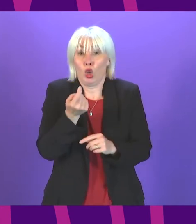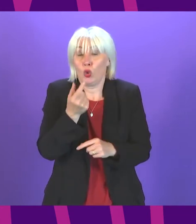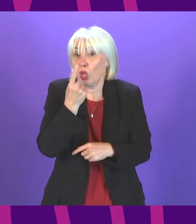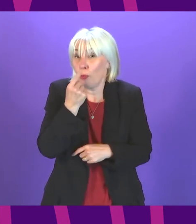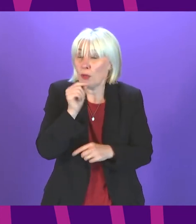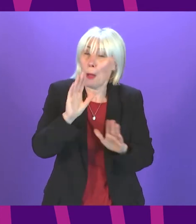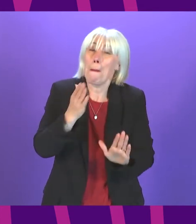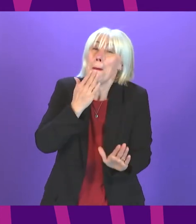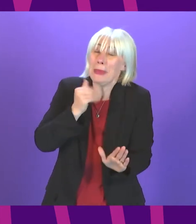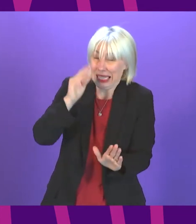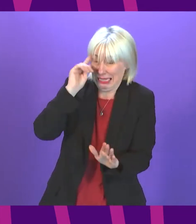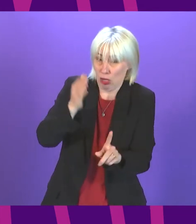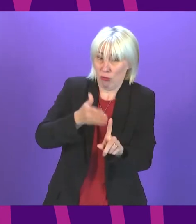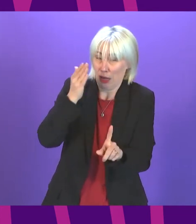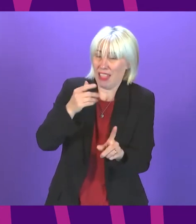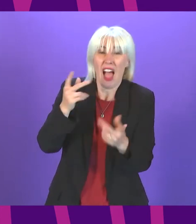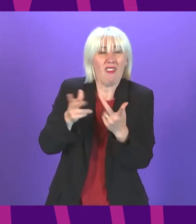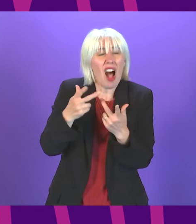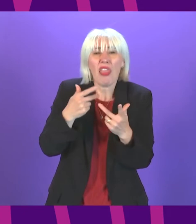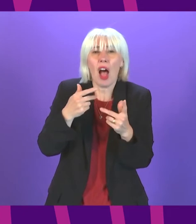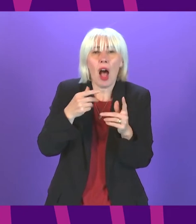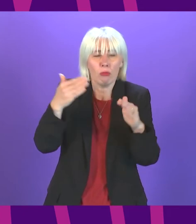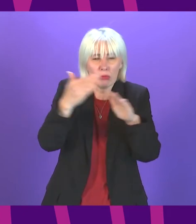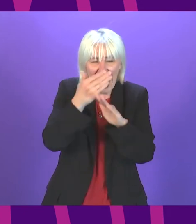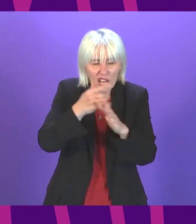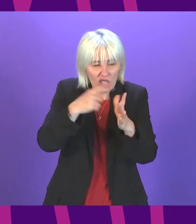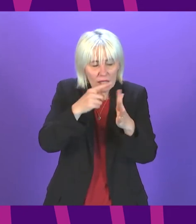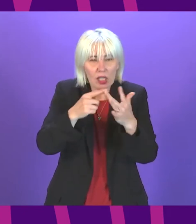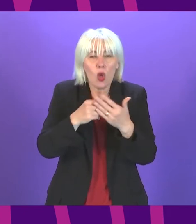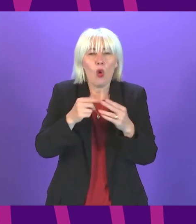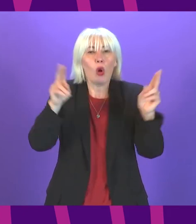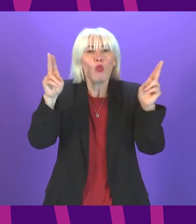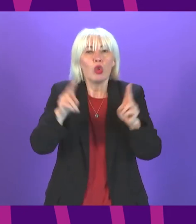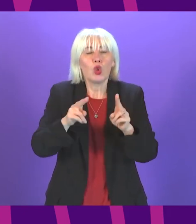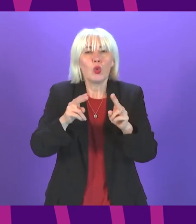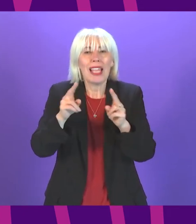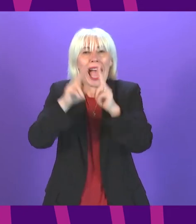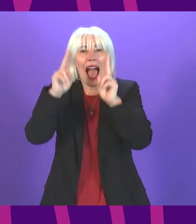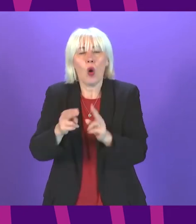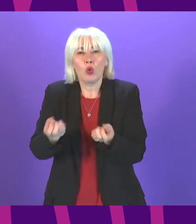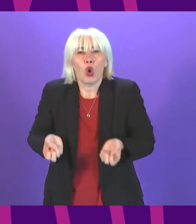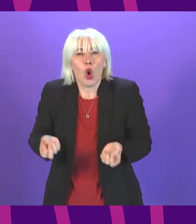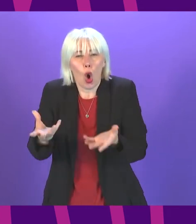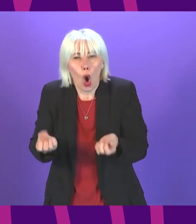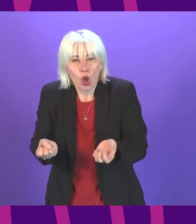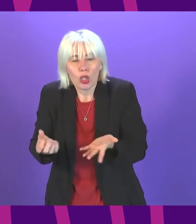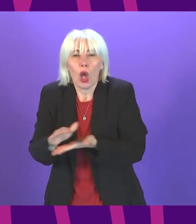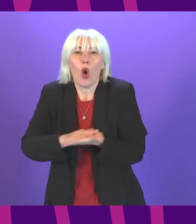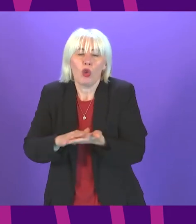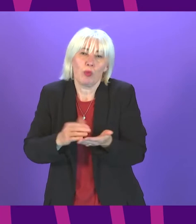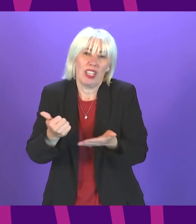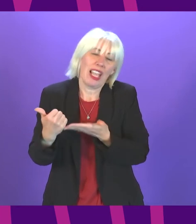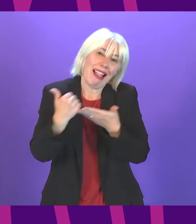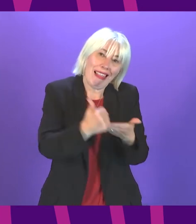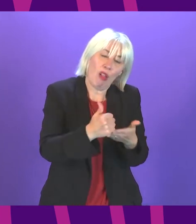would the member recognise that there is a wide range of other actions that will reduce household costs and make a significant contribution to